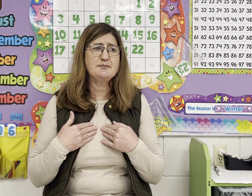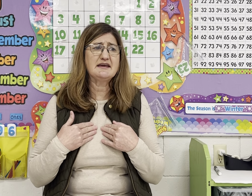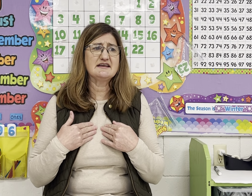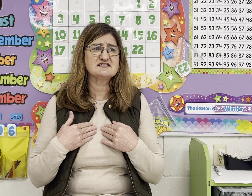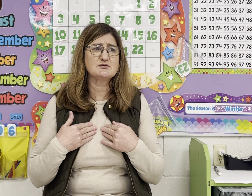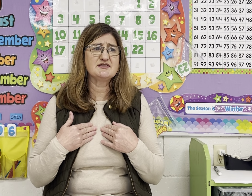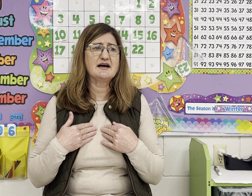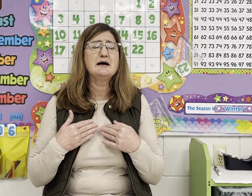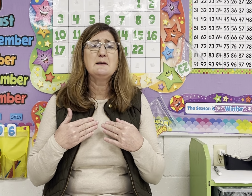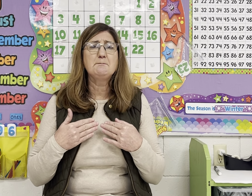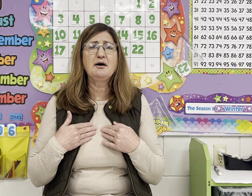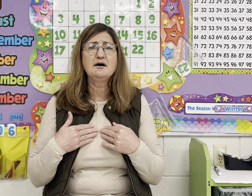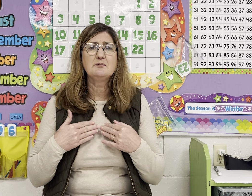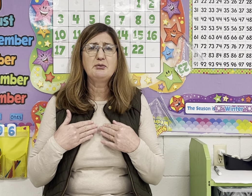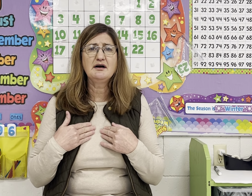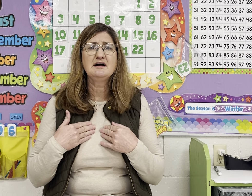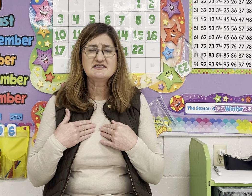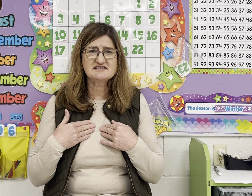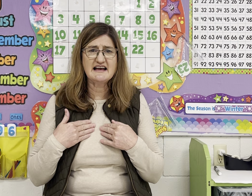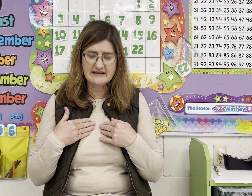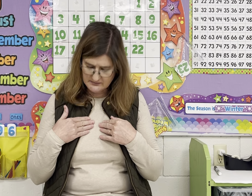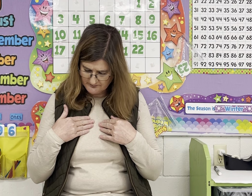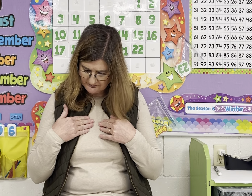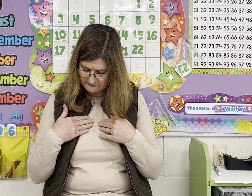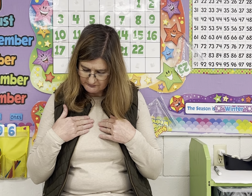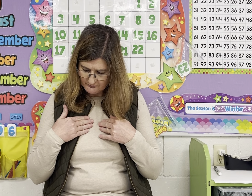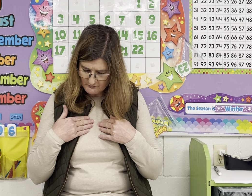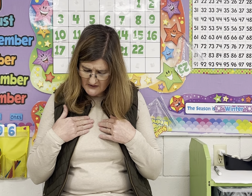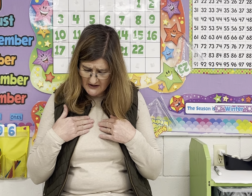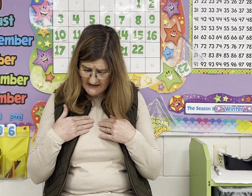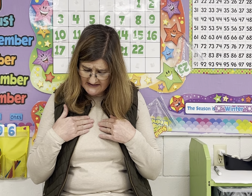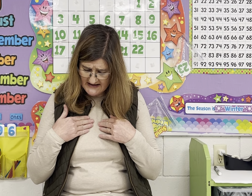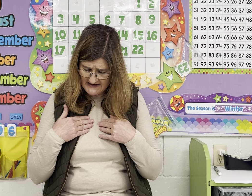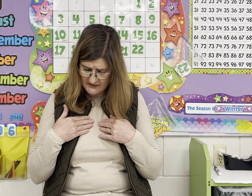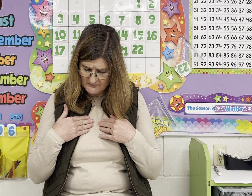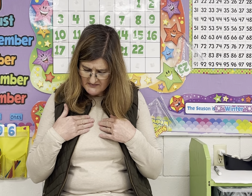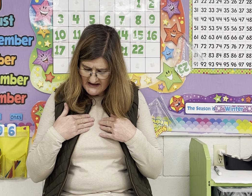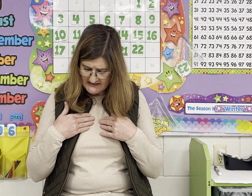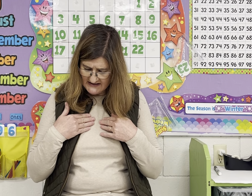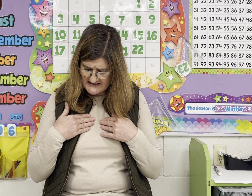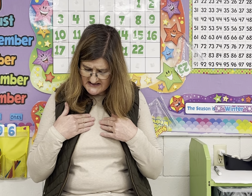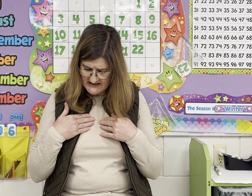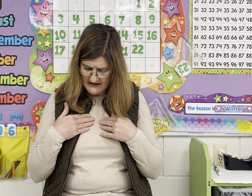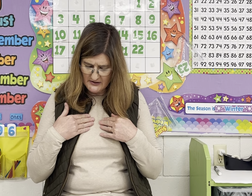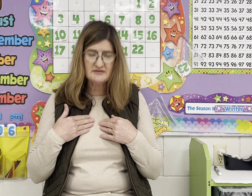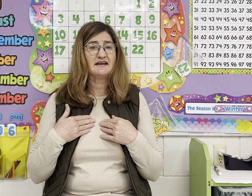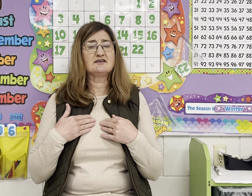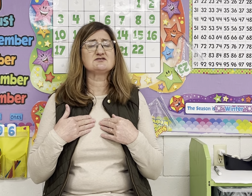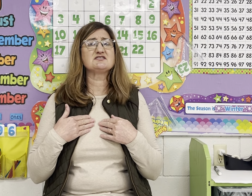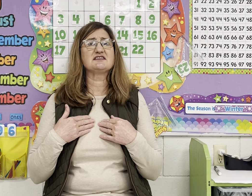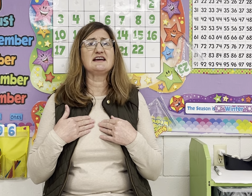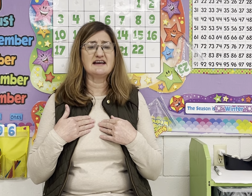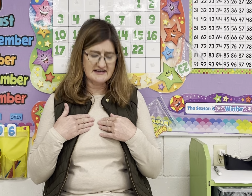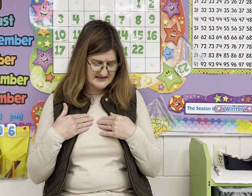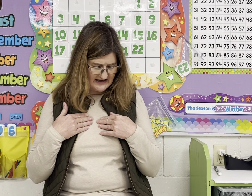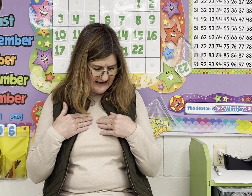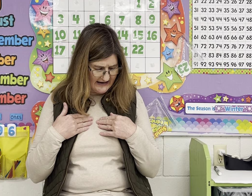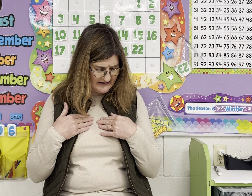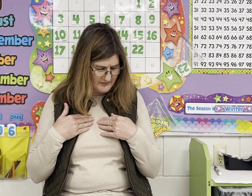begins with the P sound. All right, now let's go down to the next. I am